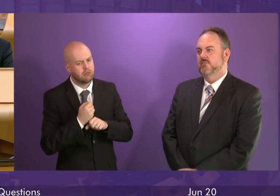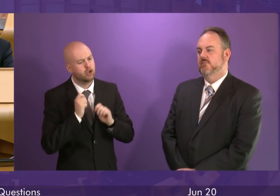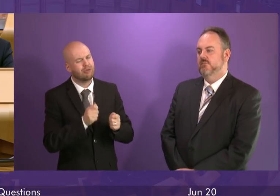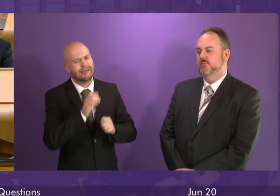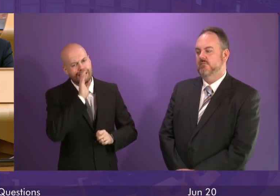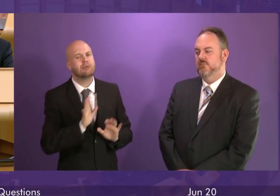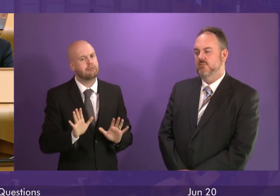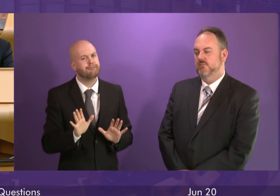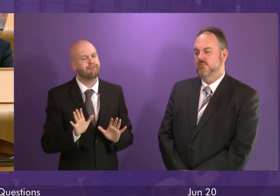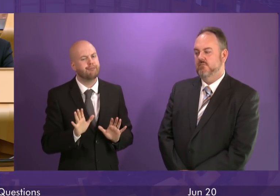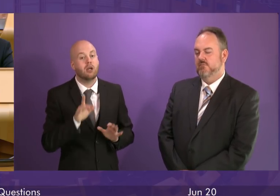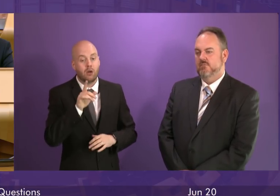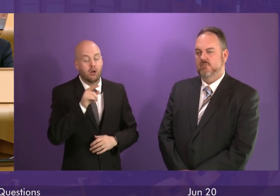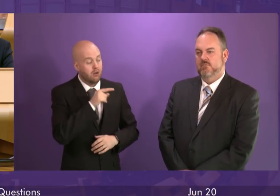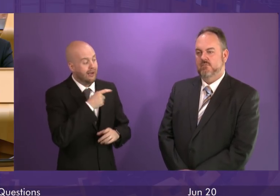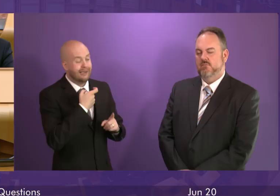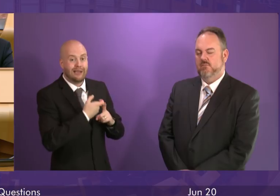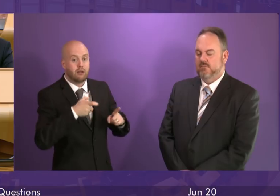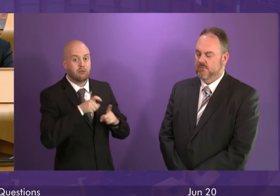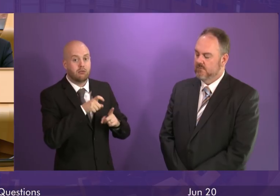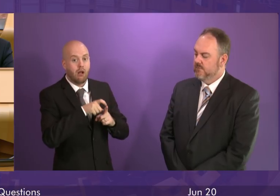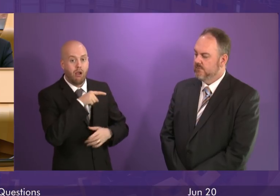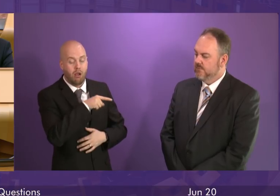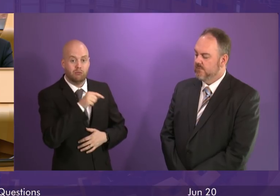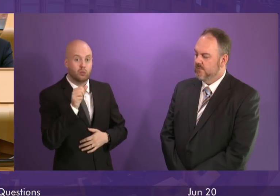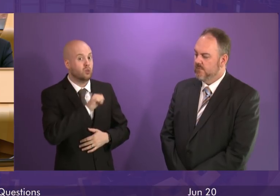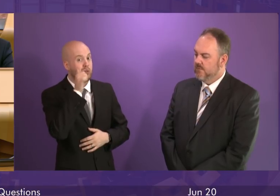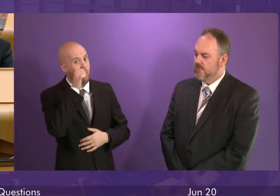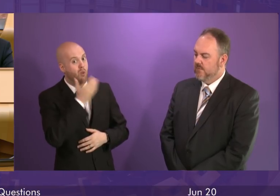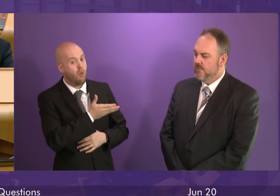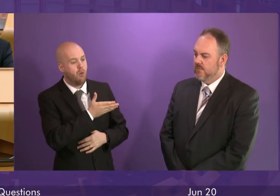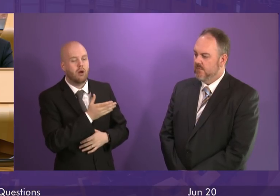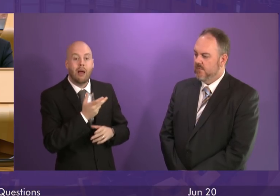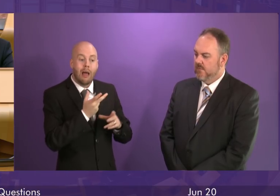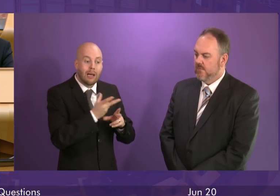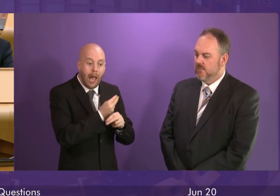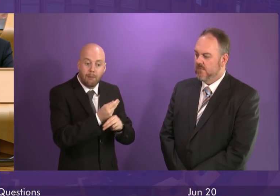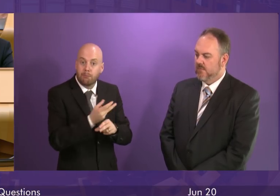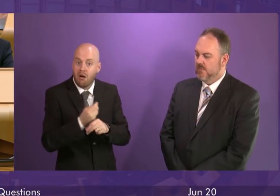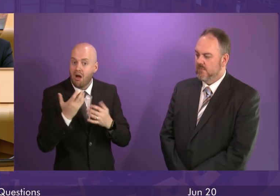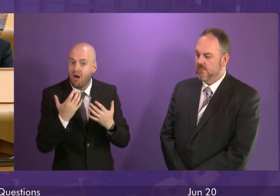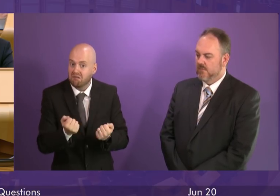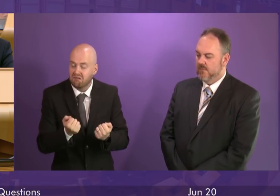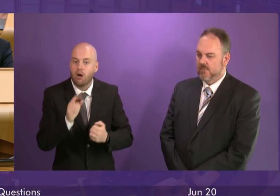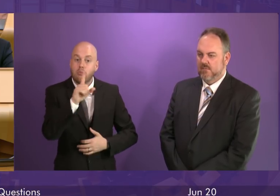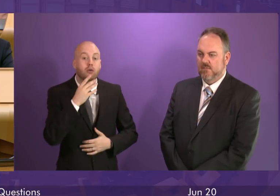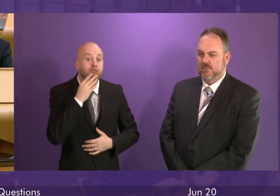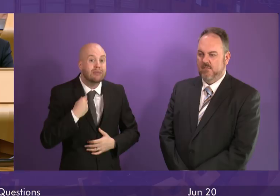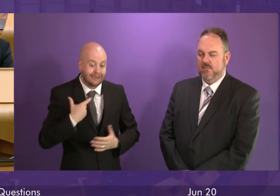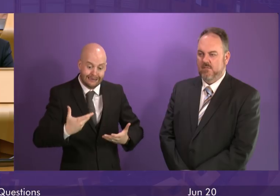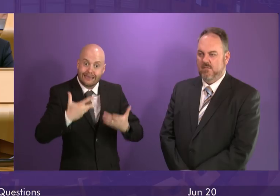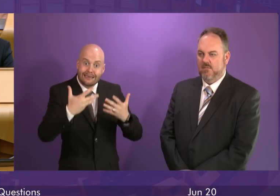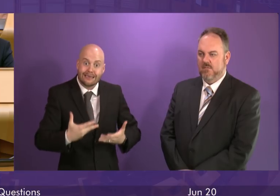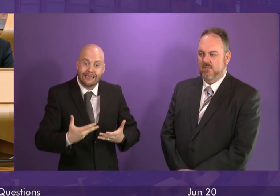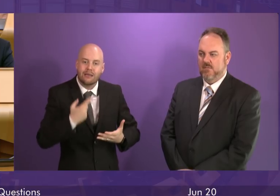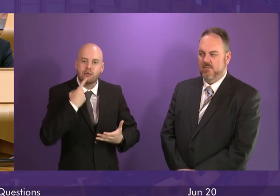I would say to Kezia Dugdale and I know she will recognise this that while there is a gap as she has described there the recent statistics show that gap